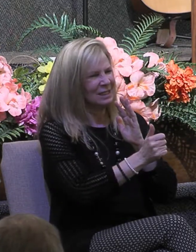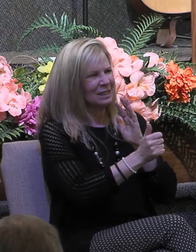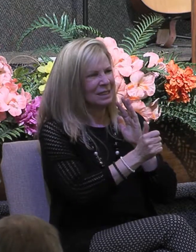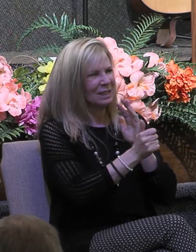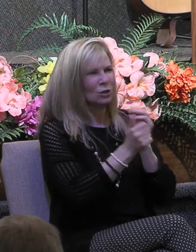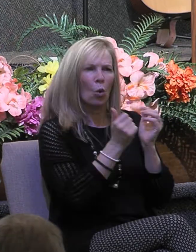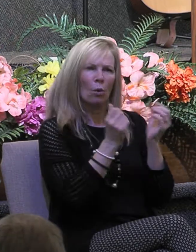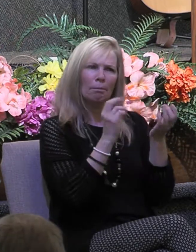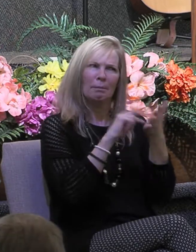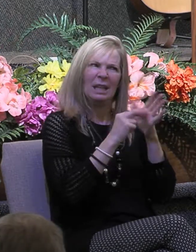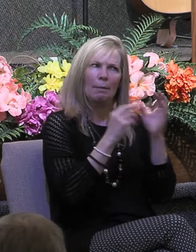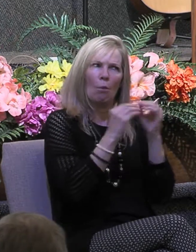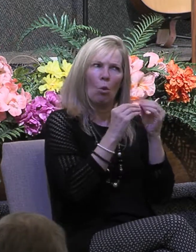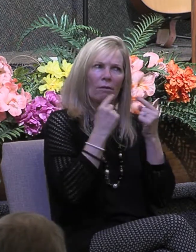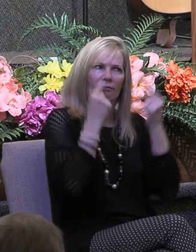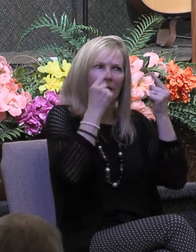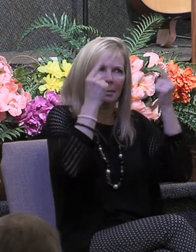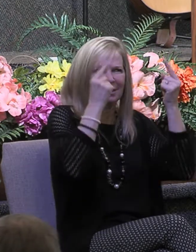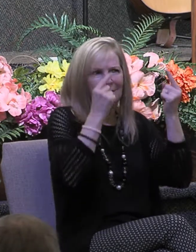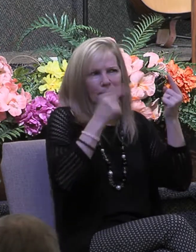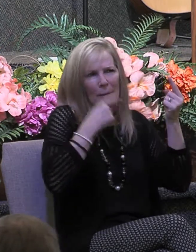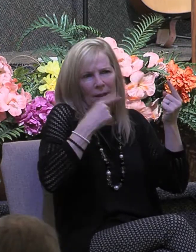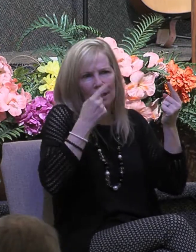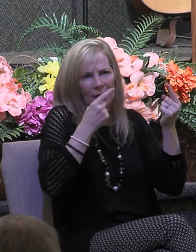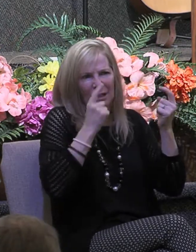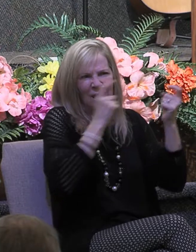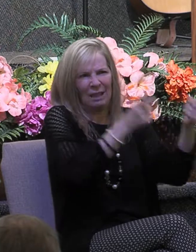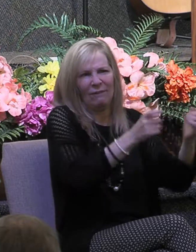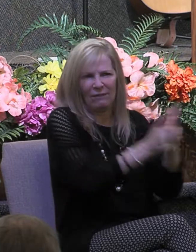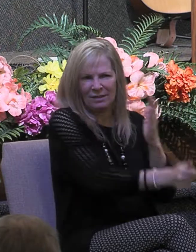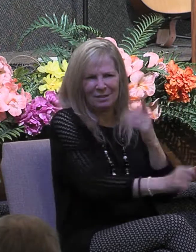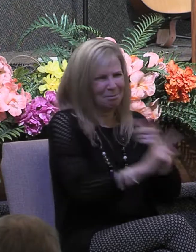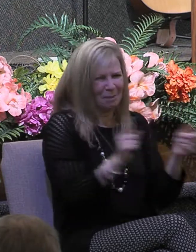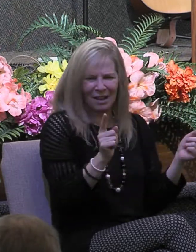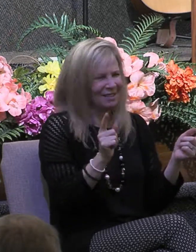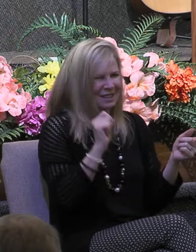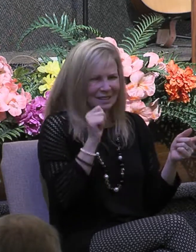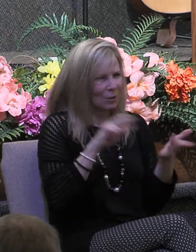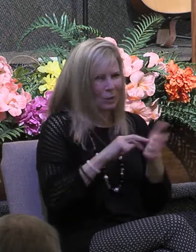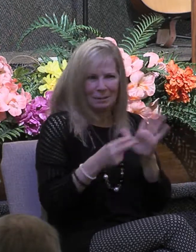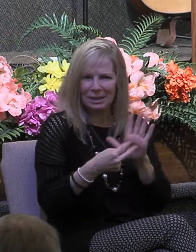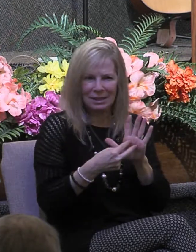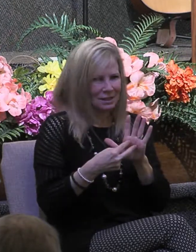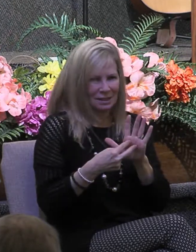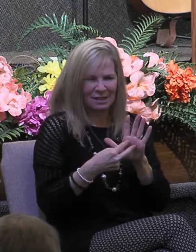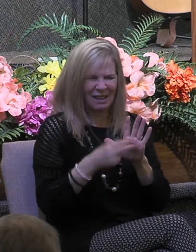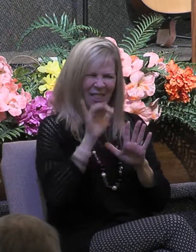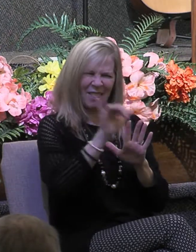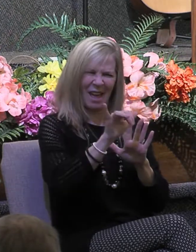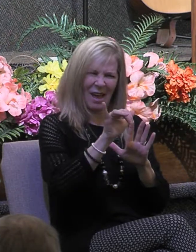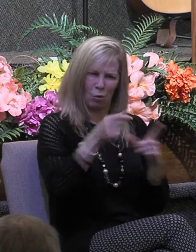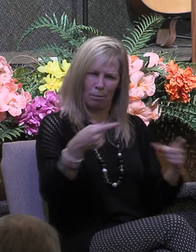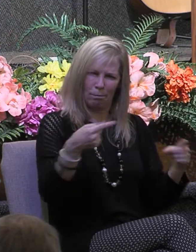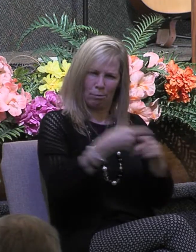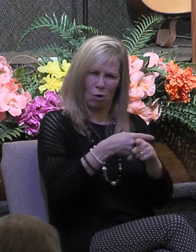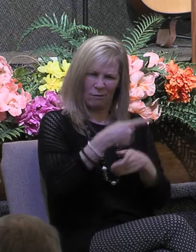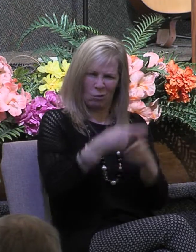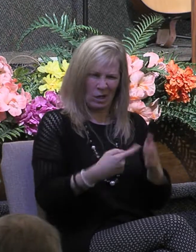prominent public gifts. But that can't be what Paul is saying. It would be a contradiction to what he's just taught them in the